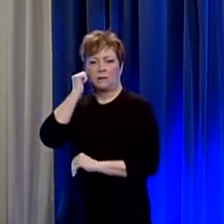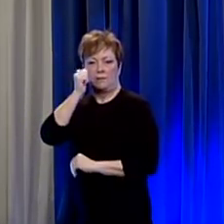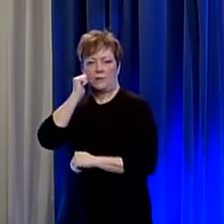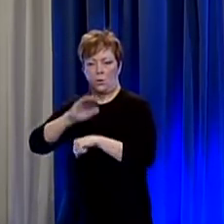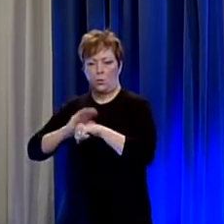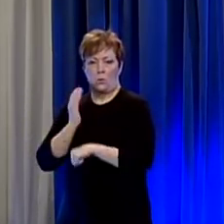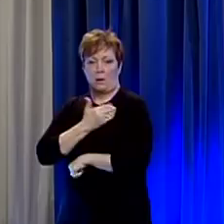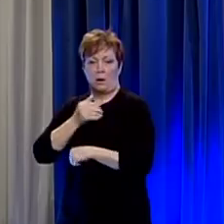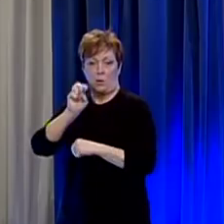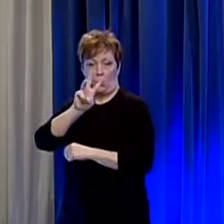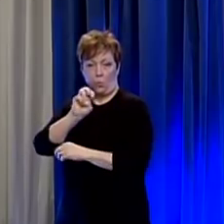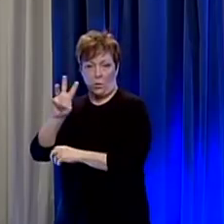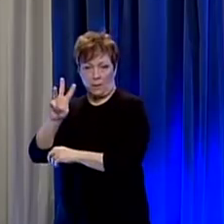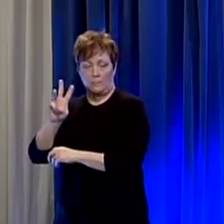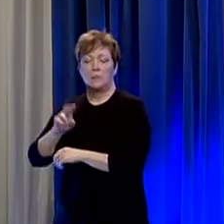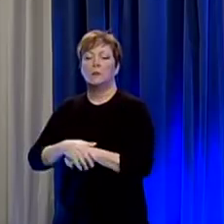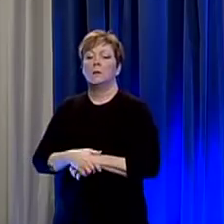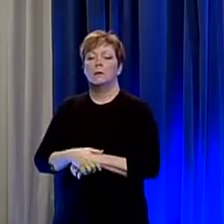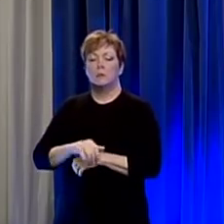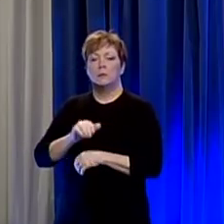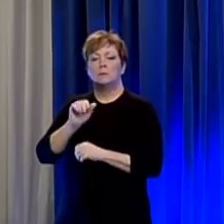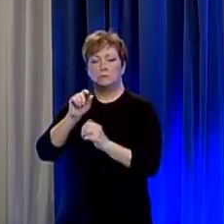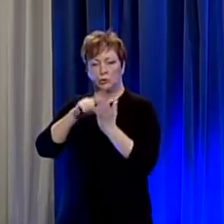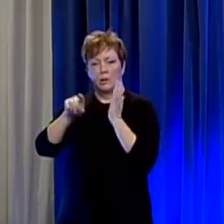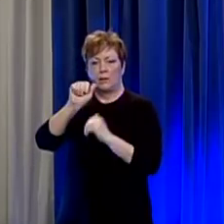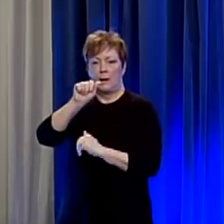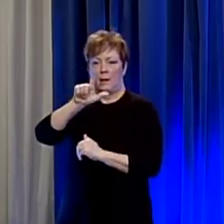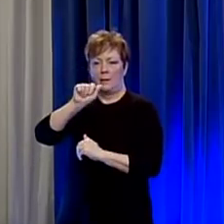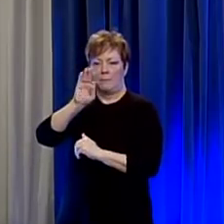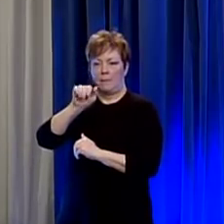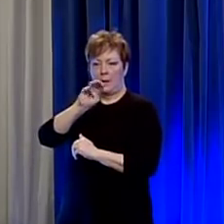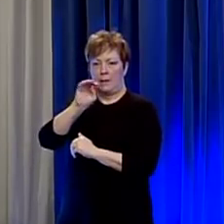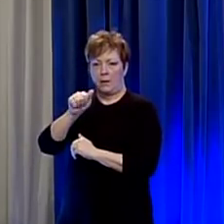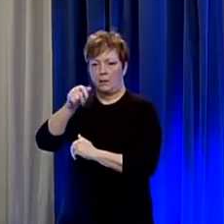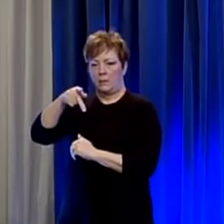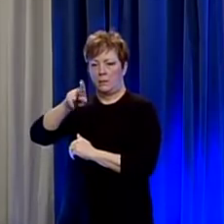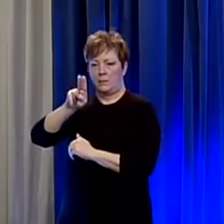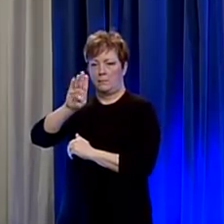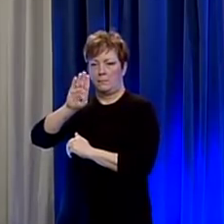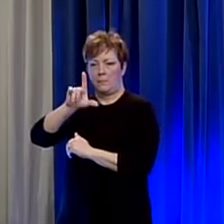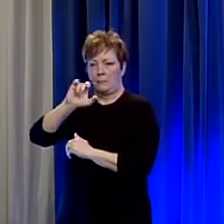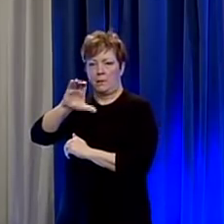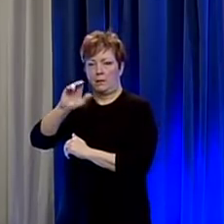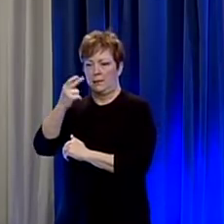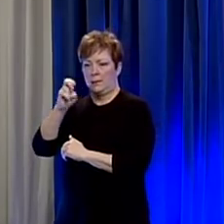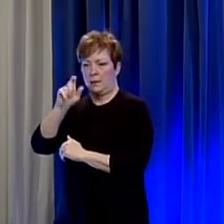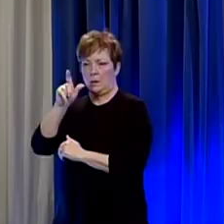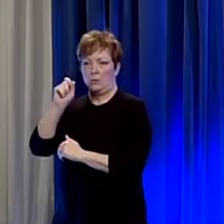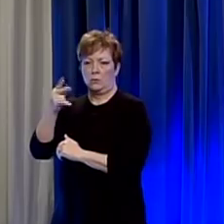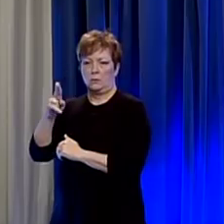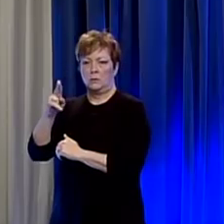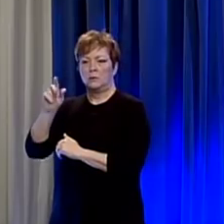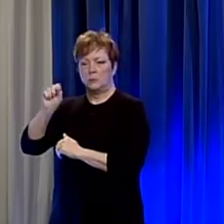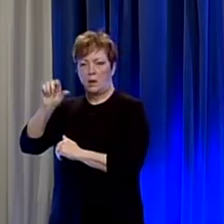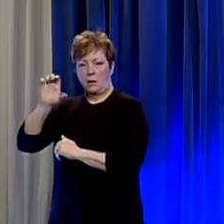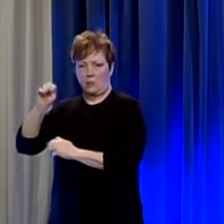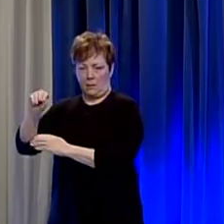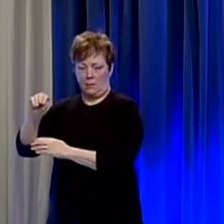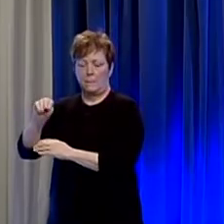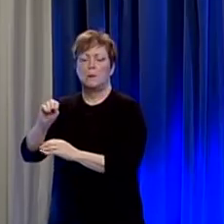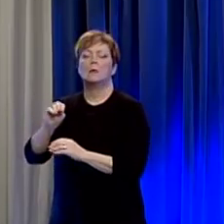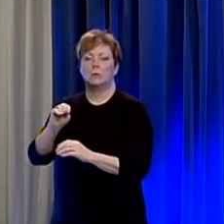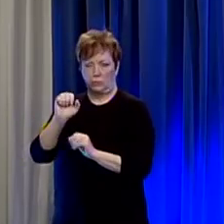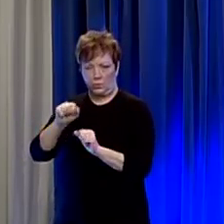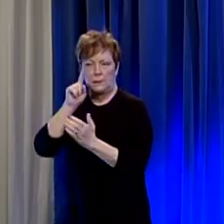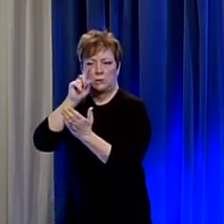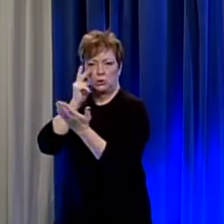encourage everyone to check alabamapublichealth.com for that we are also posting totals of numbers that we have tested we include